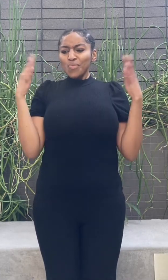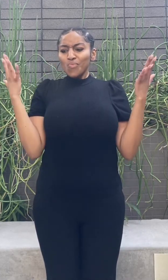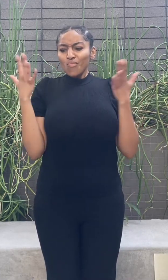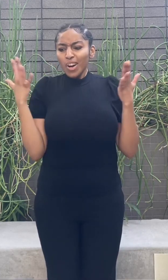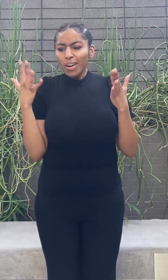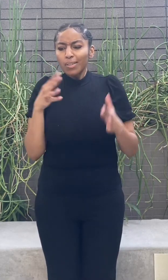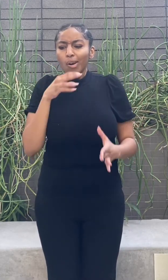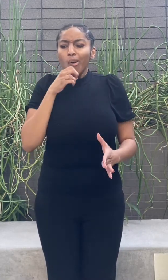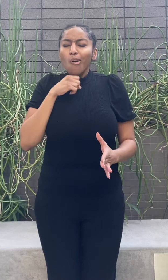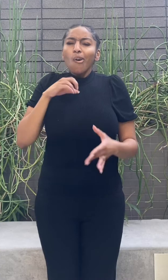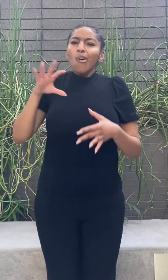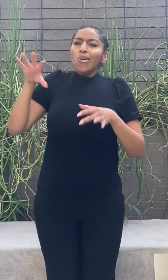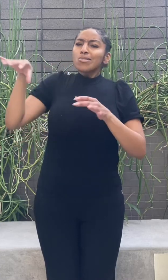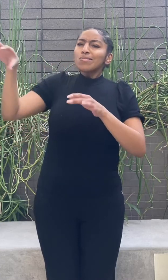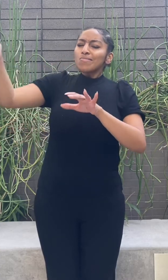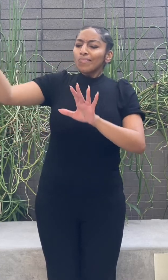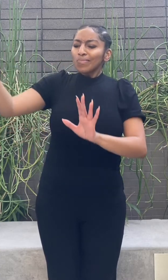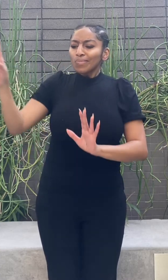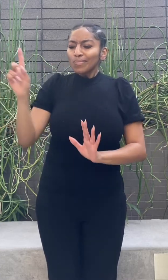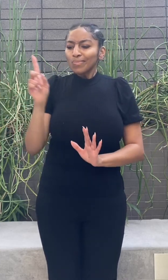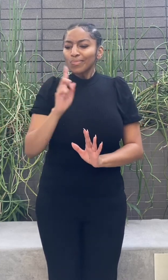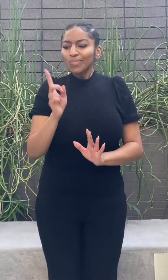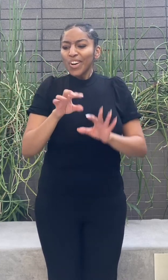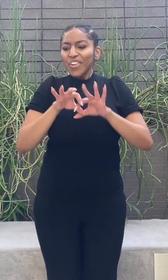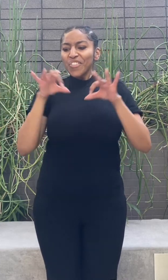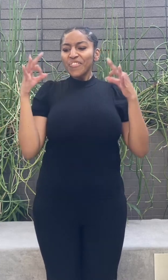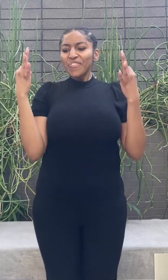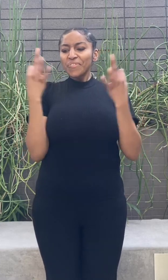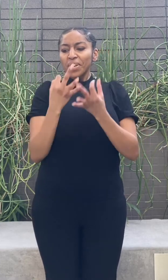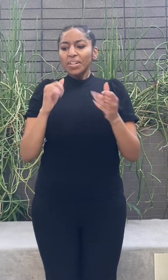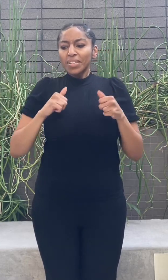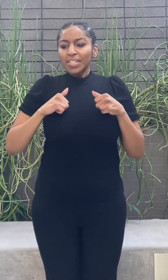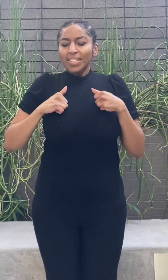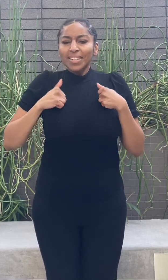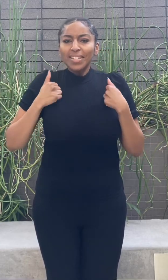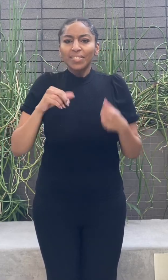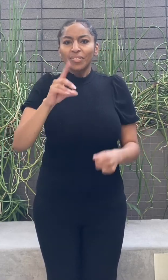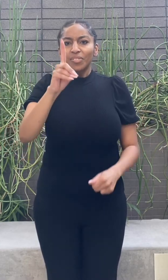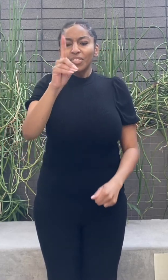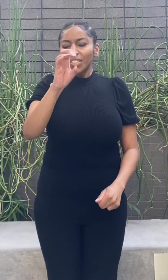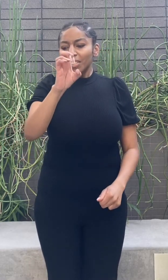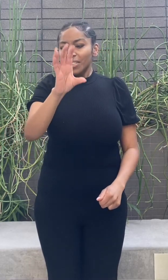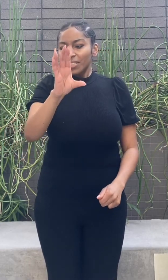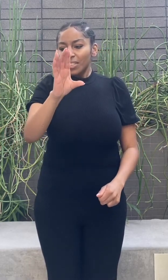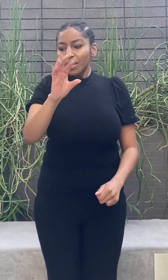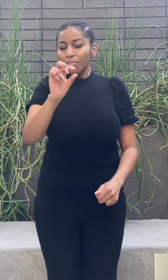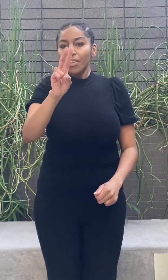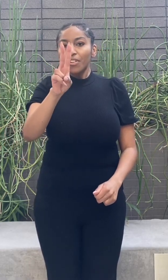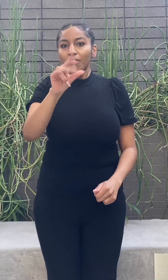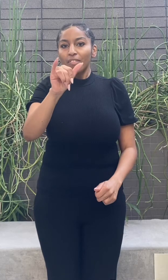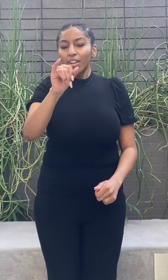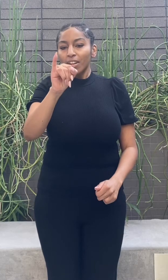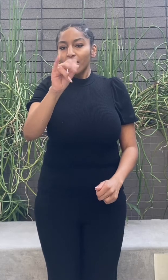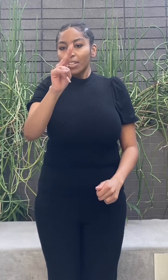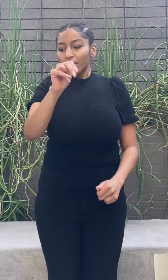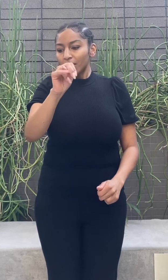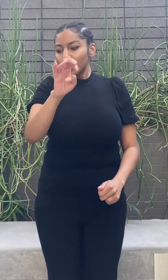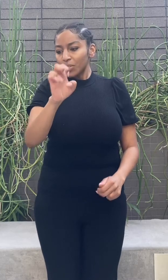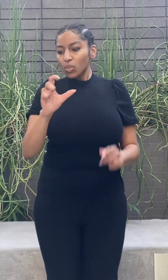blue by noon. I know the difference between ease and complexity means knowing